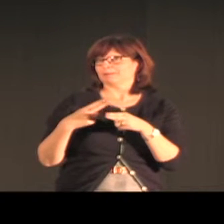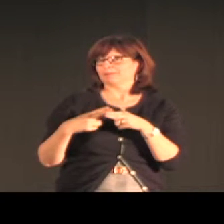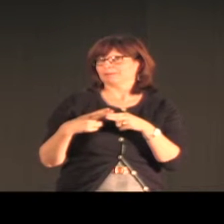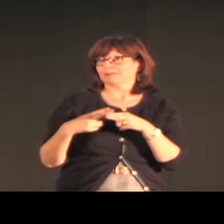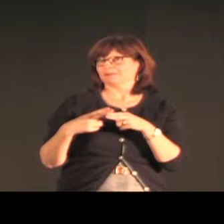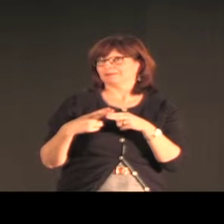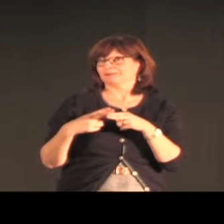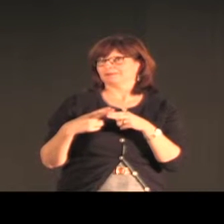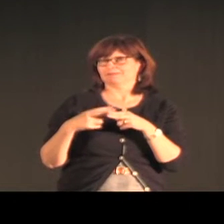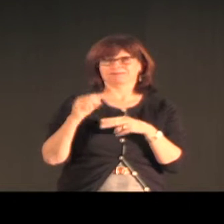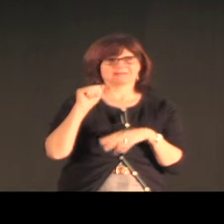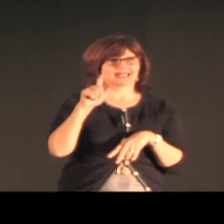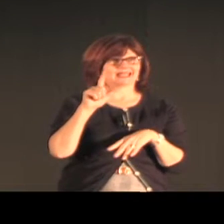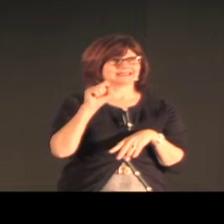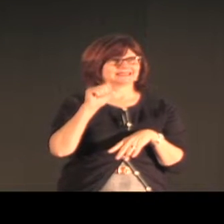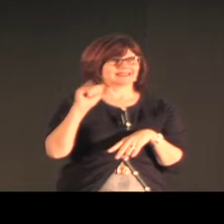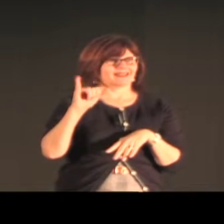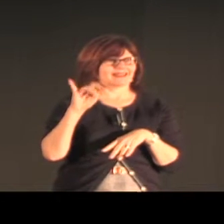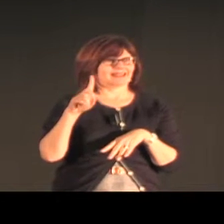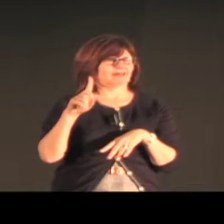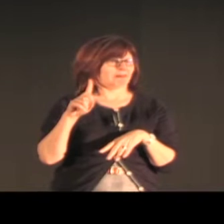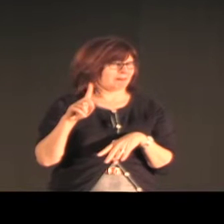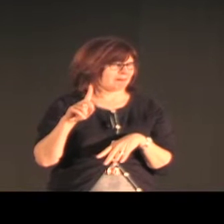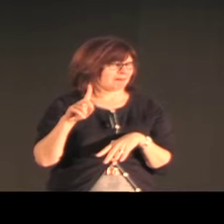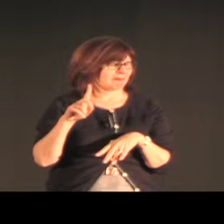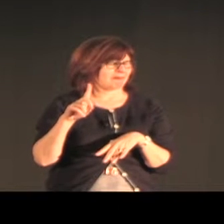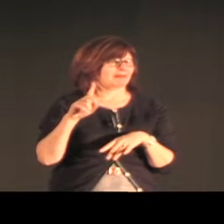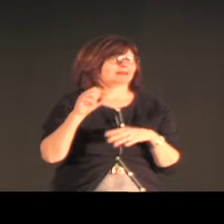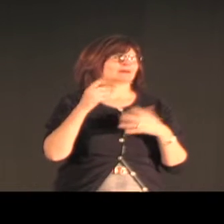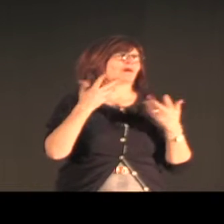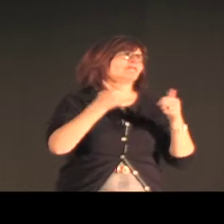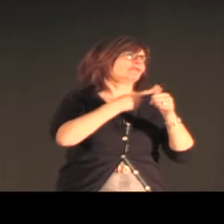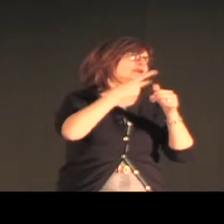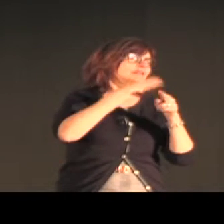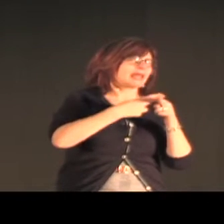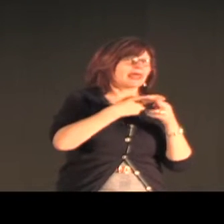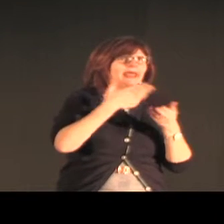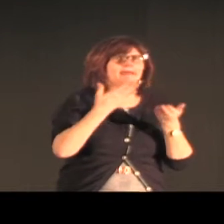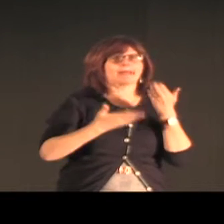Everyone in the village has the same last name, A-Said.